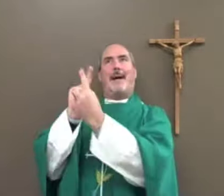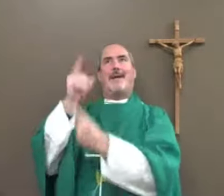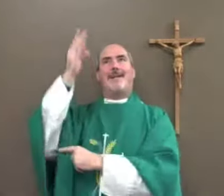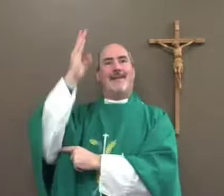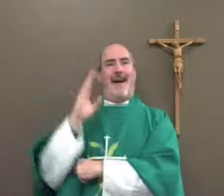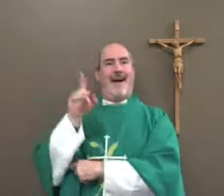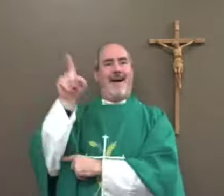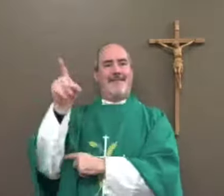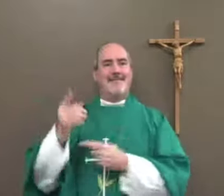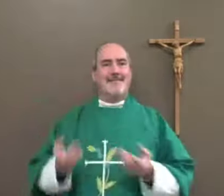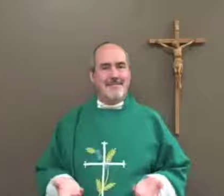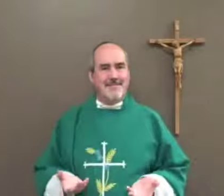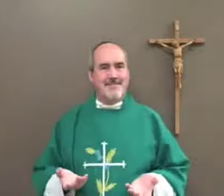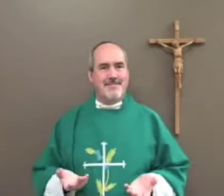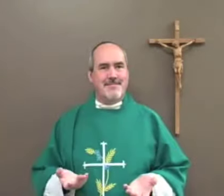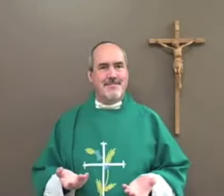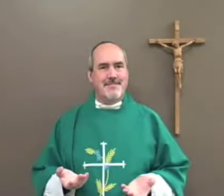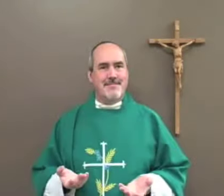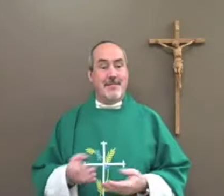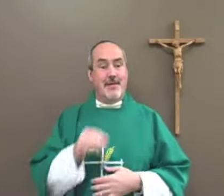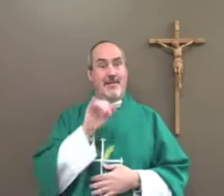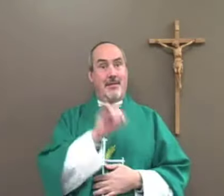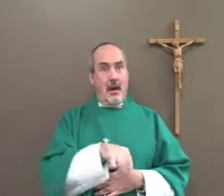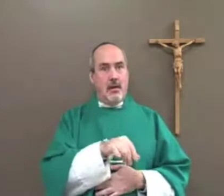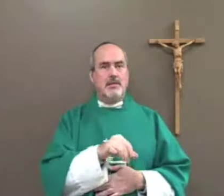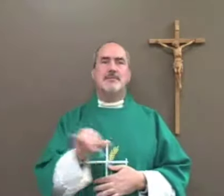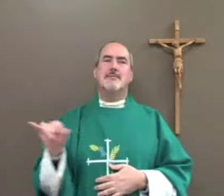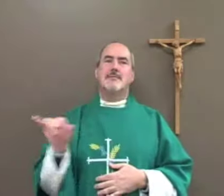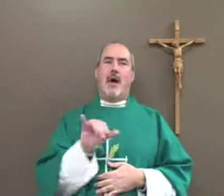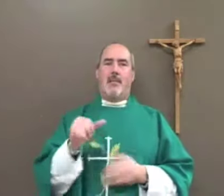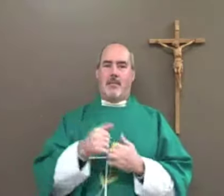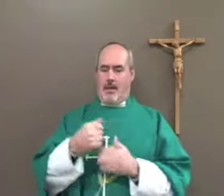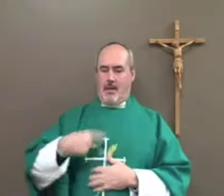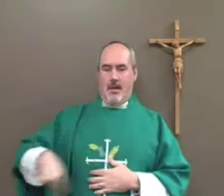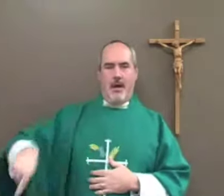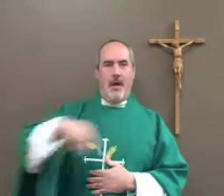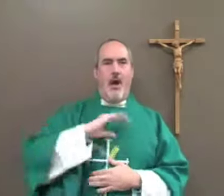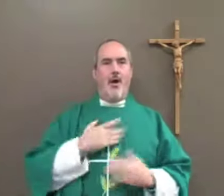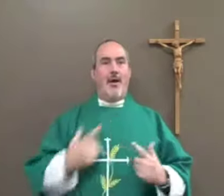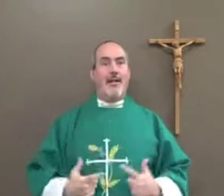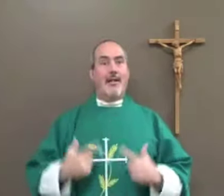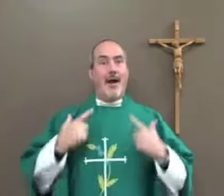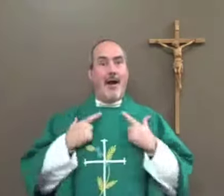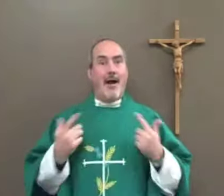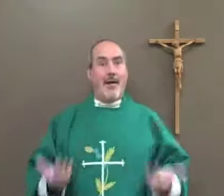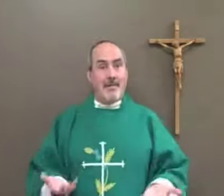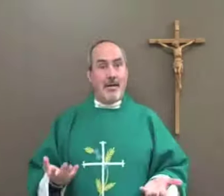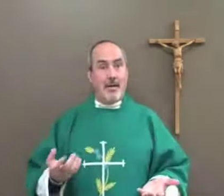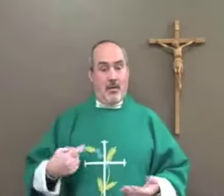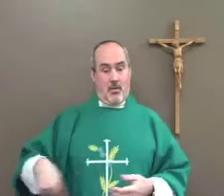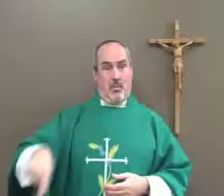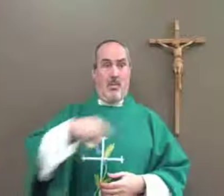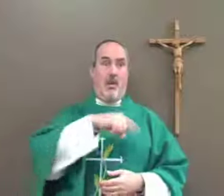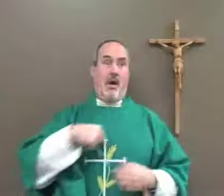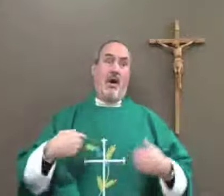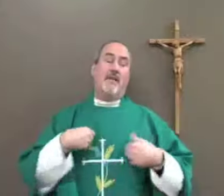Elijah went there to meet God as well. And we can look at our own lives and see this same